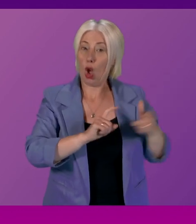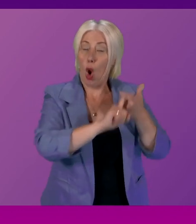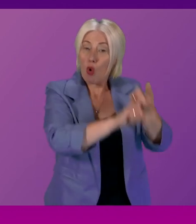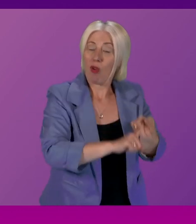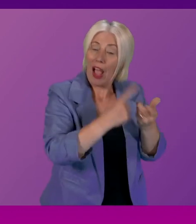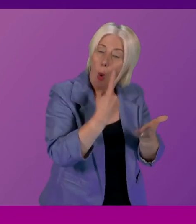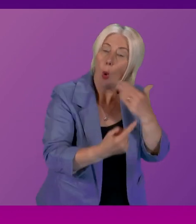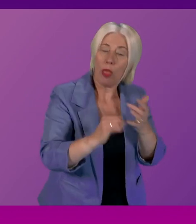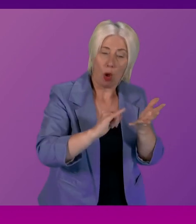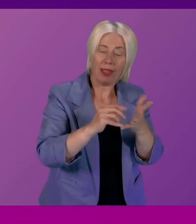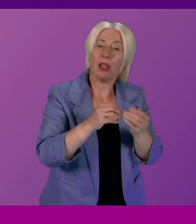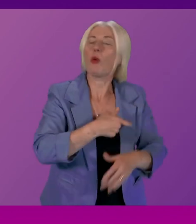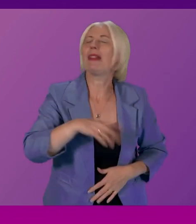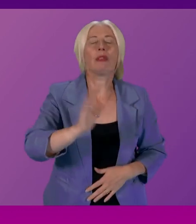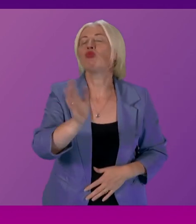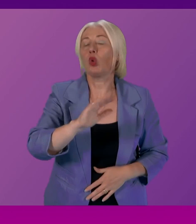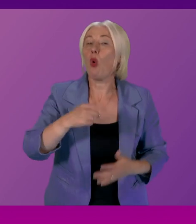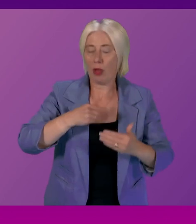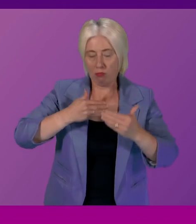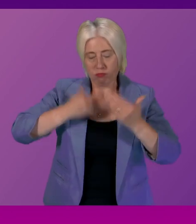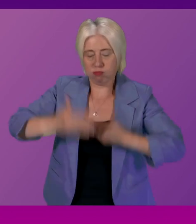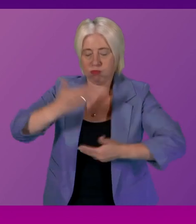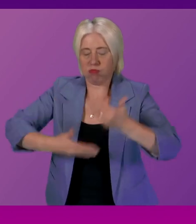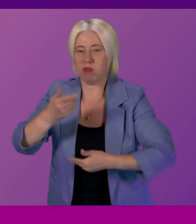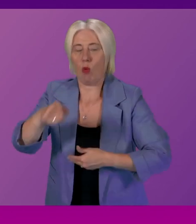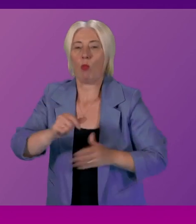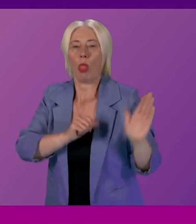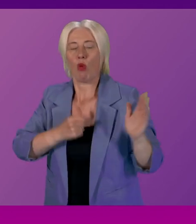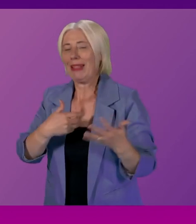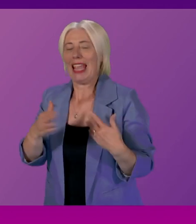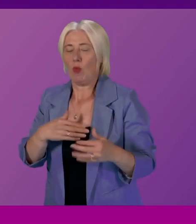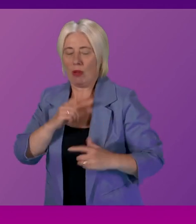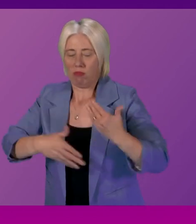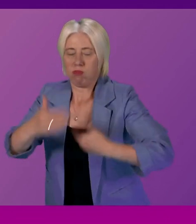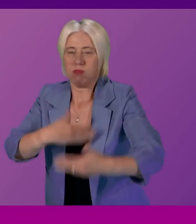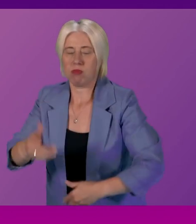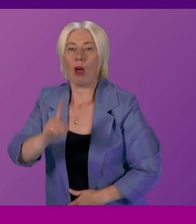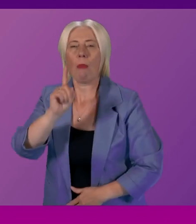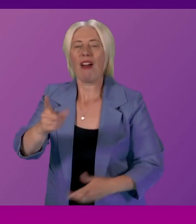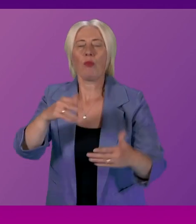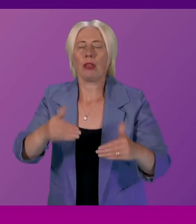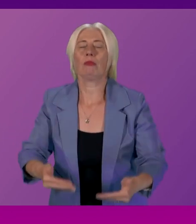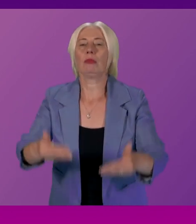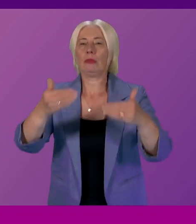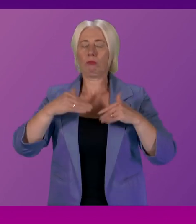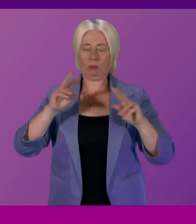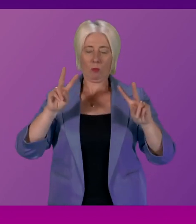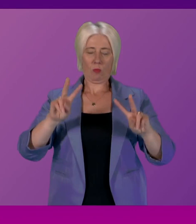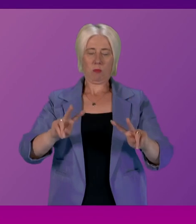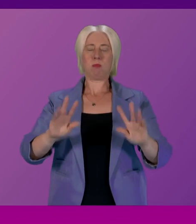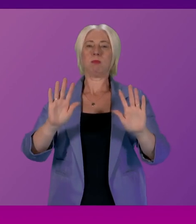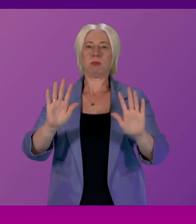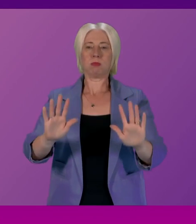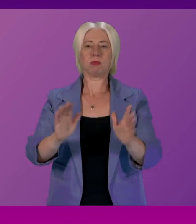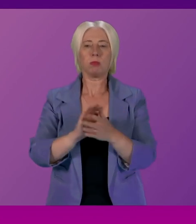put together we're making progress in relation to the promise and we have if we do take a step back there is